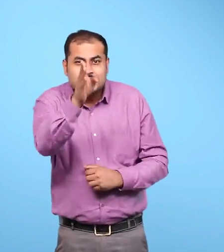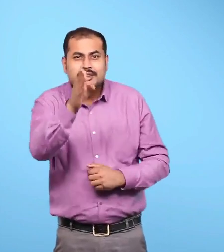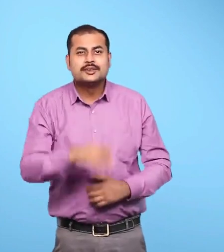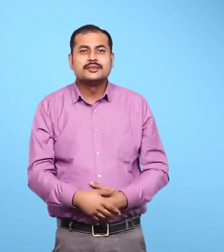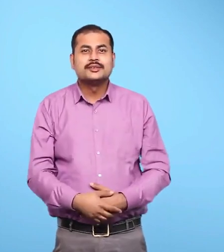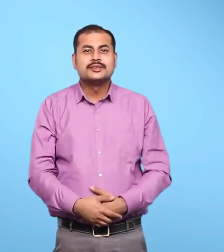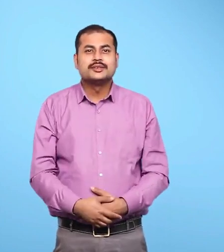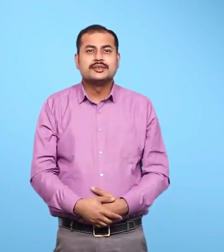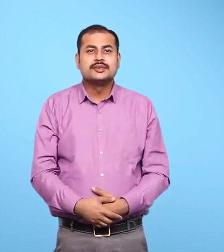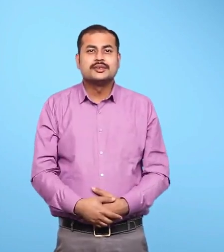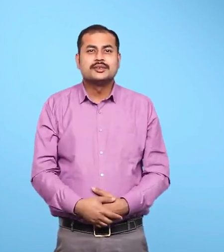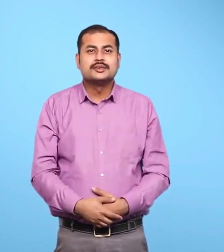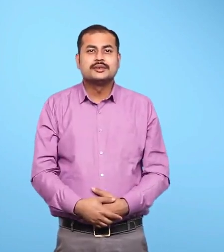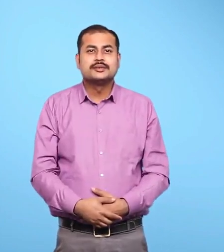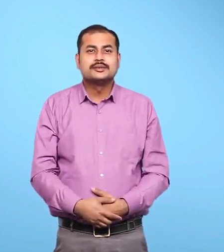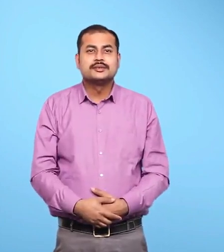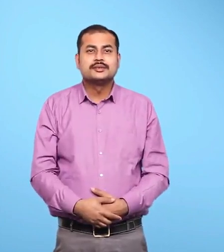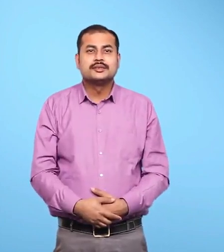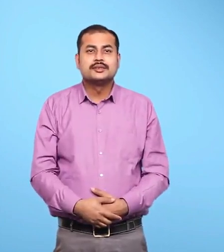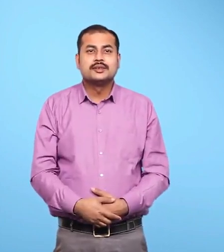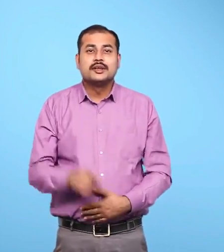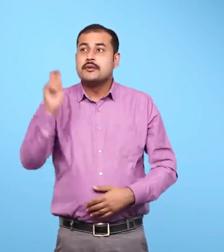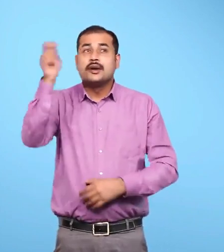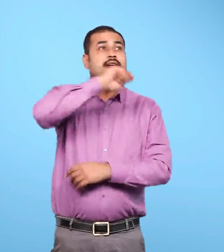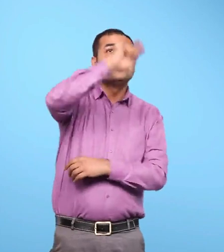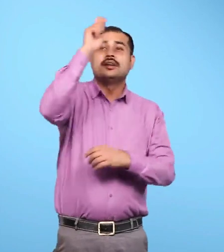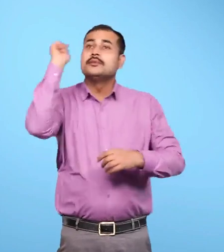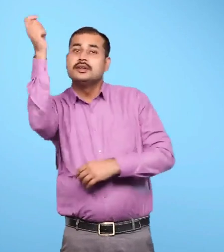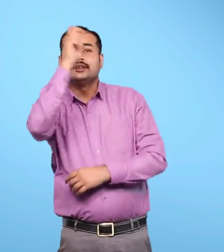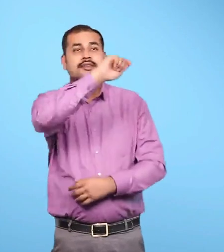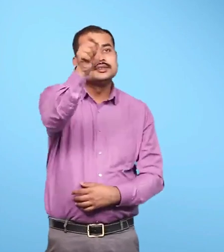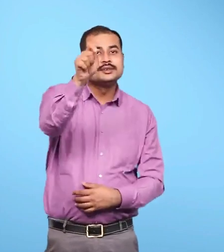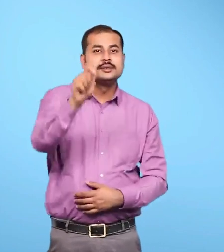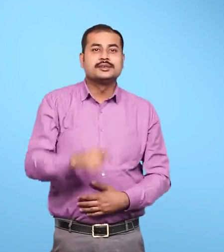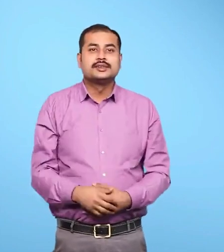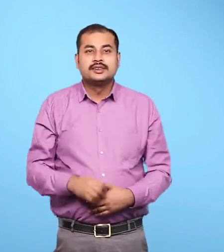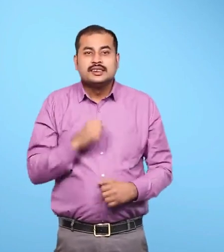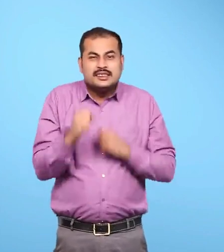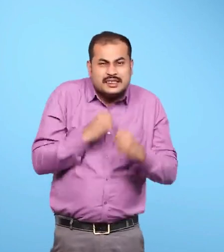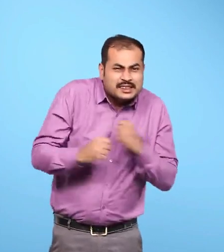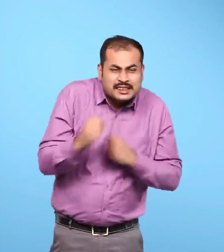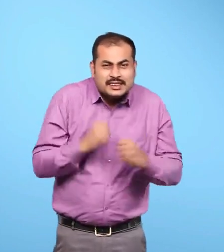7. 8. 8. 10. 11.